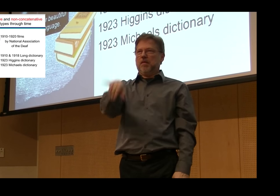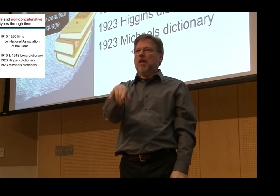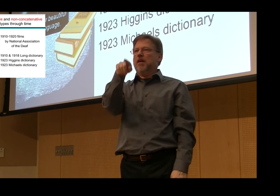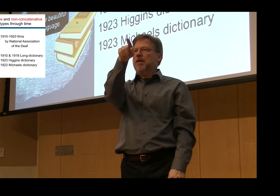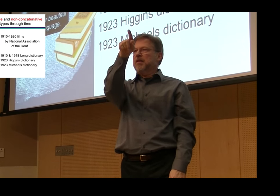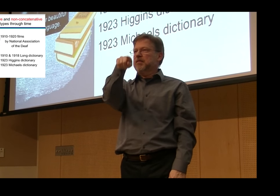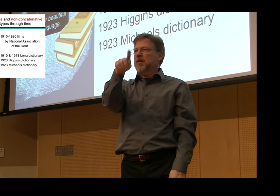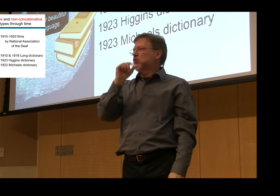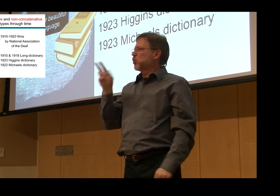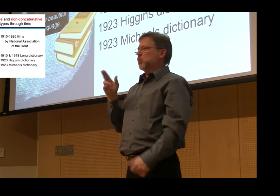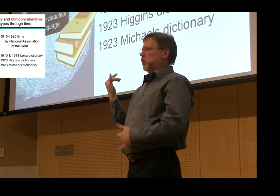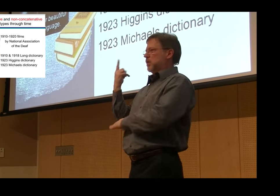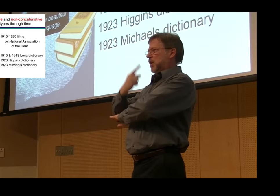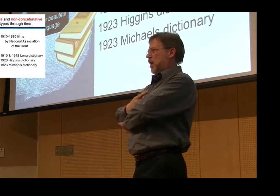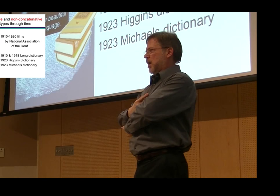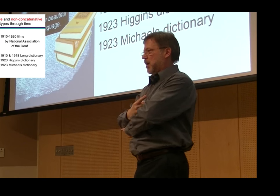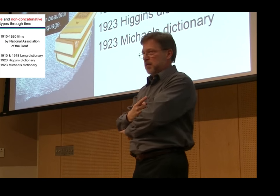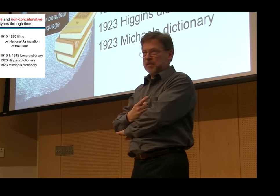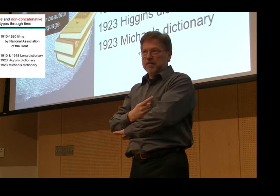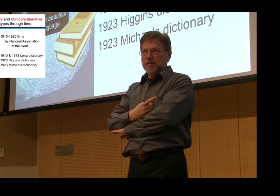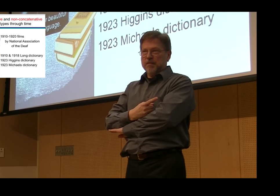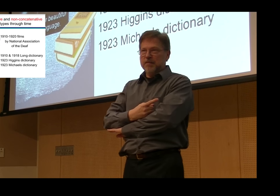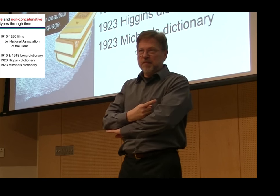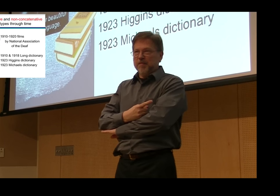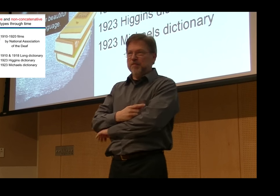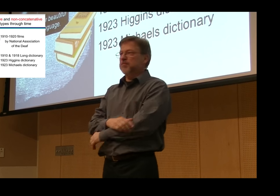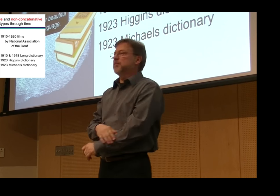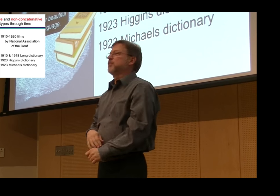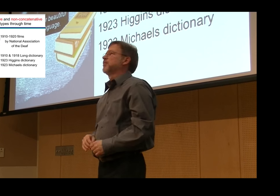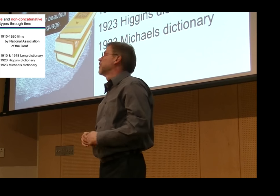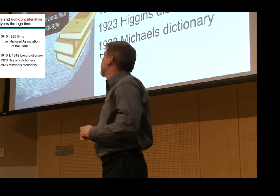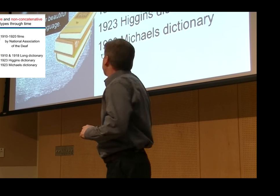items, and these lexical items are